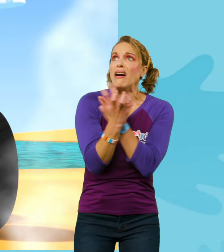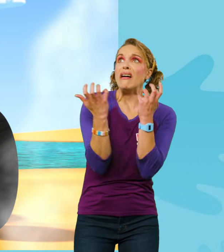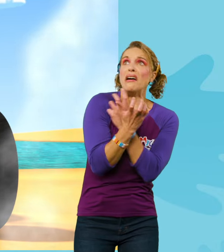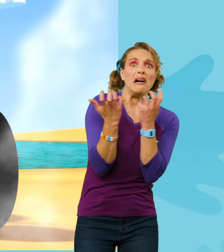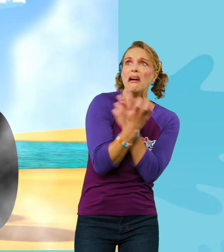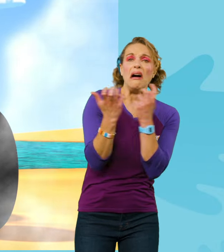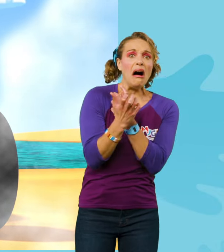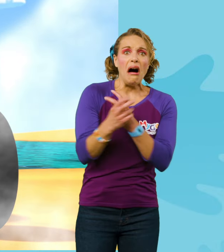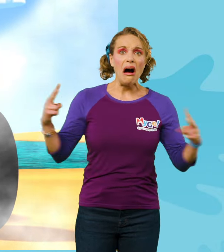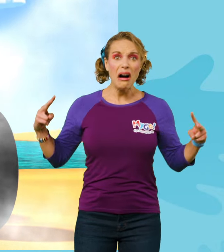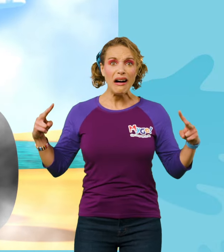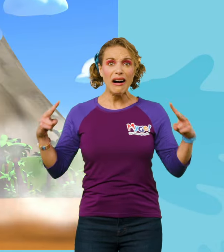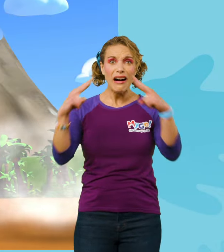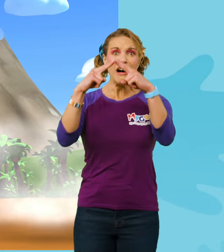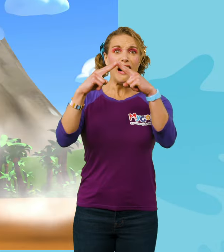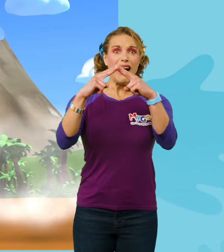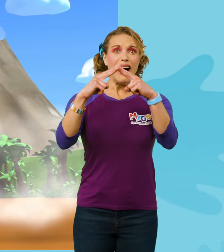Bye smokes! A volcano!